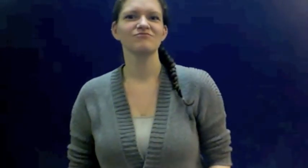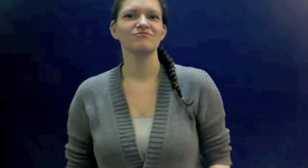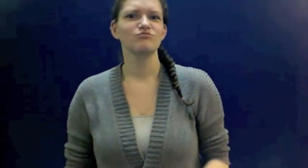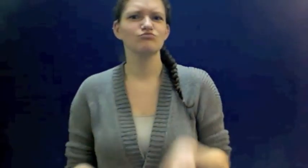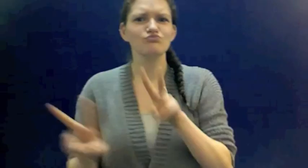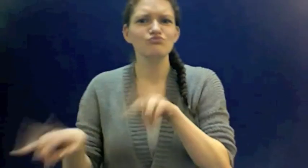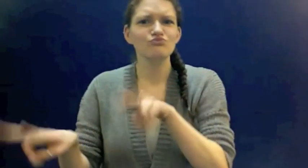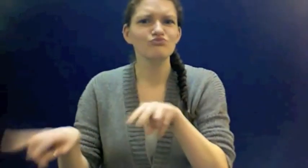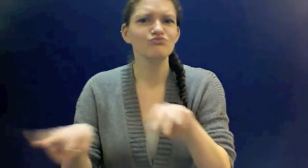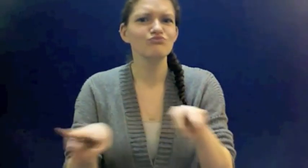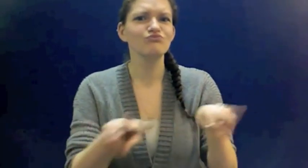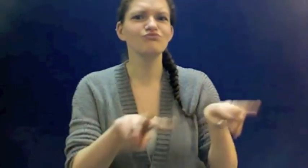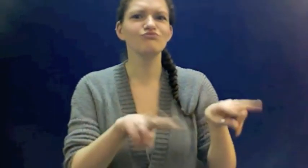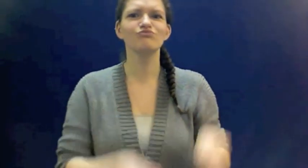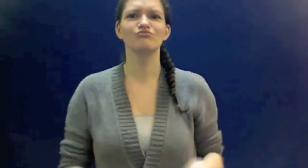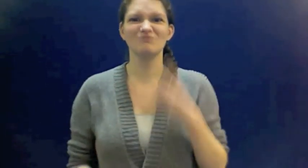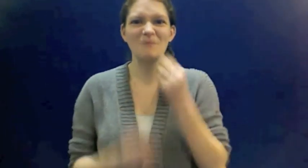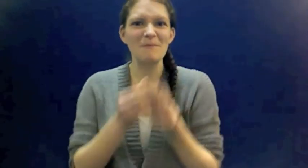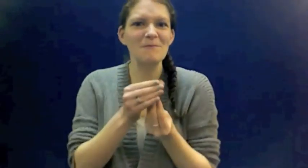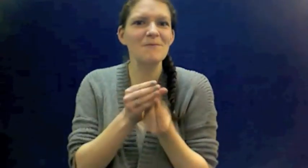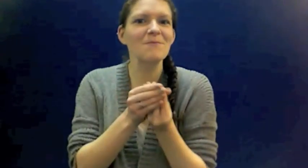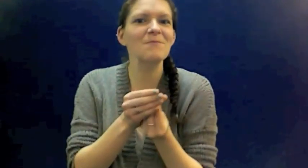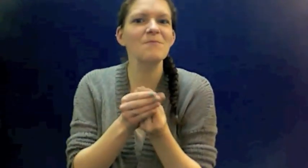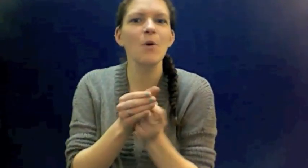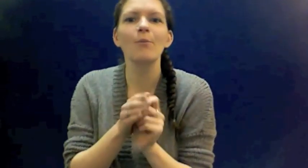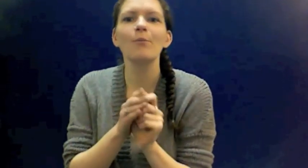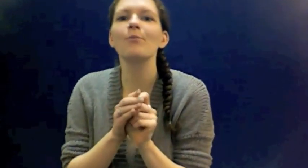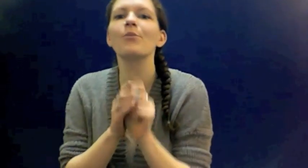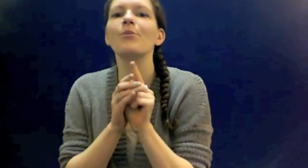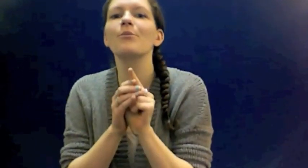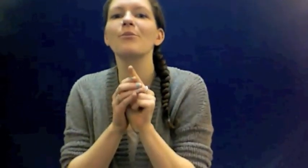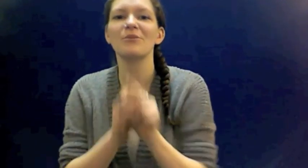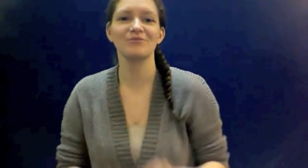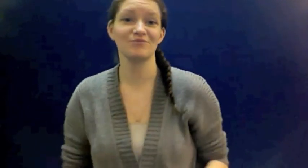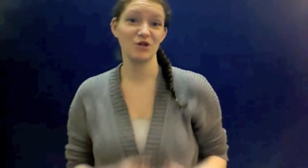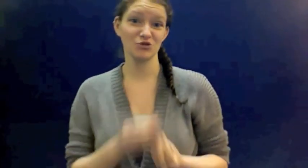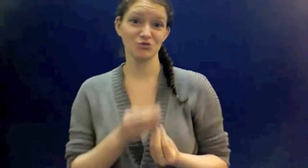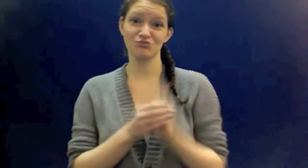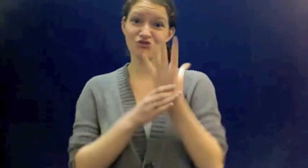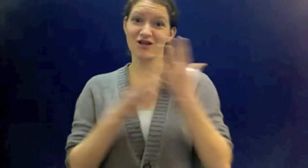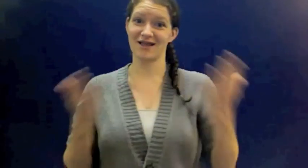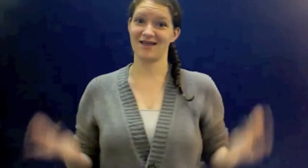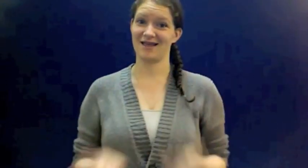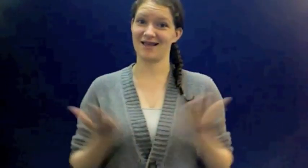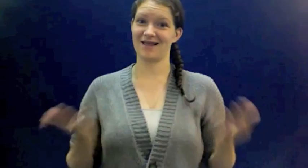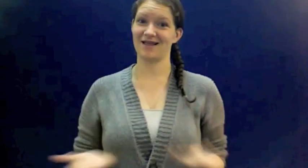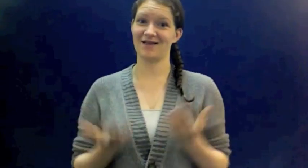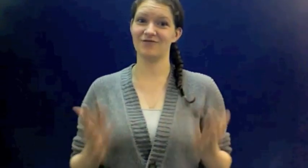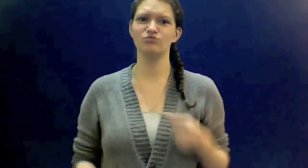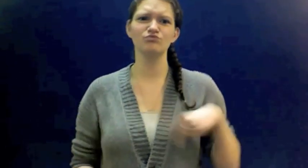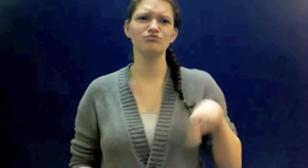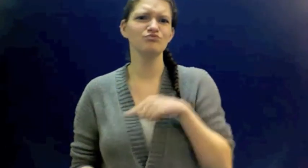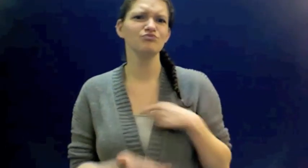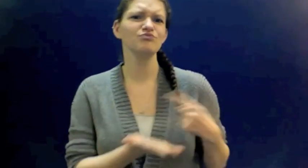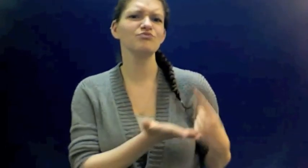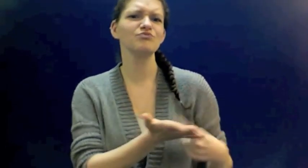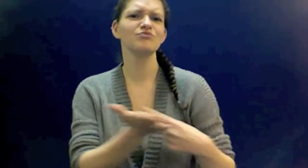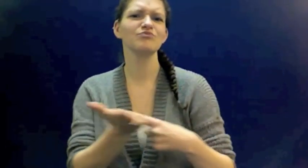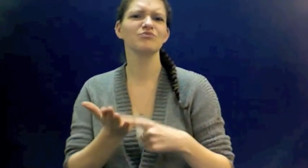We explored the past and saw budding plants. Spring is here and we talked about the subtle